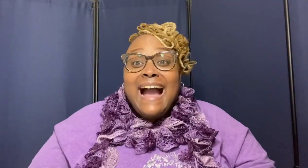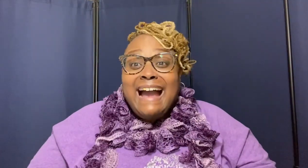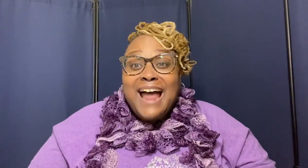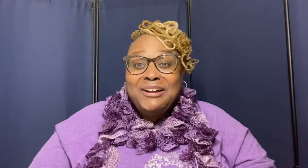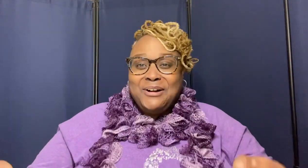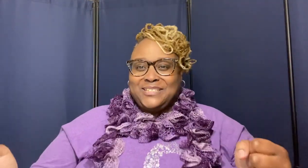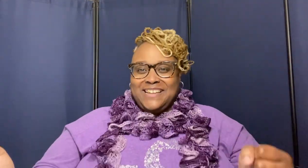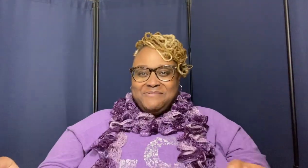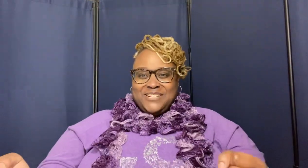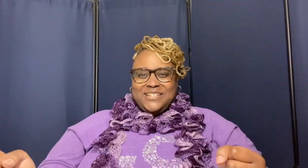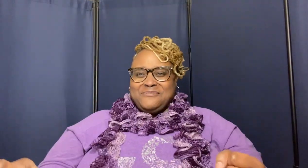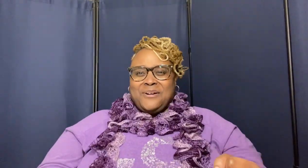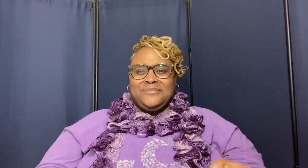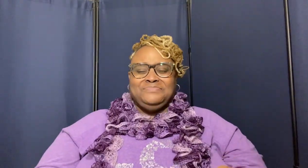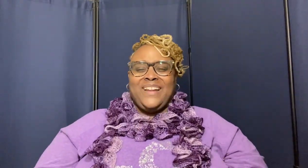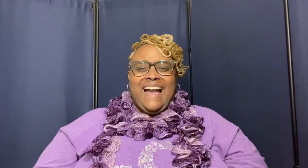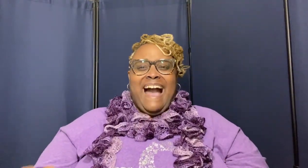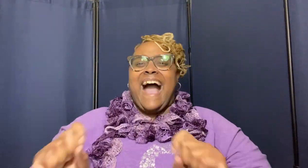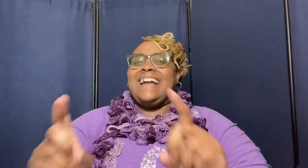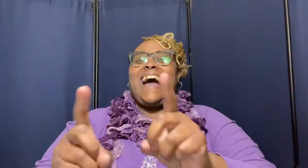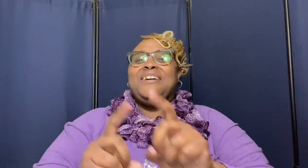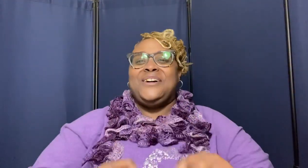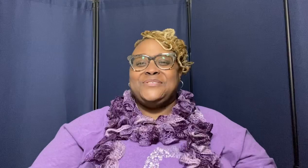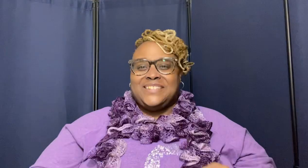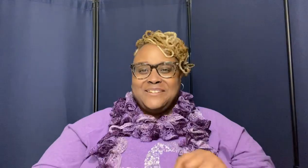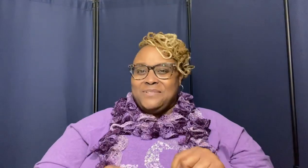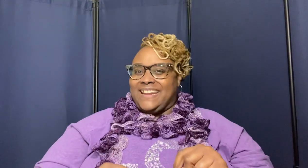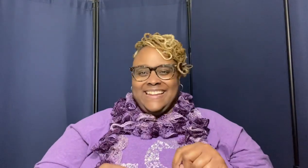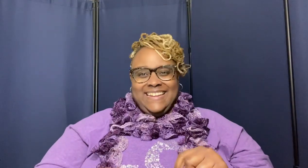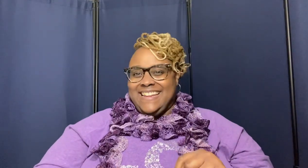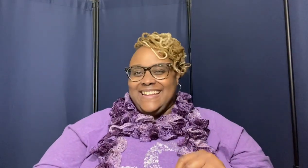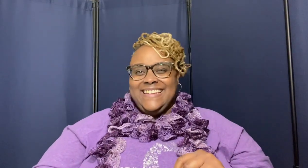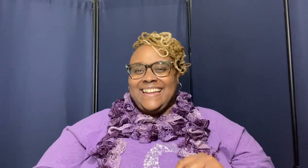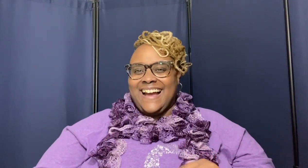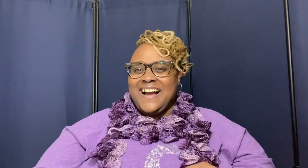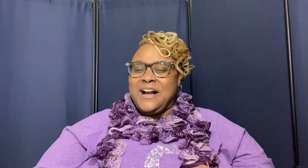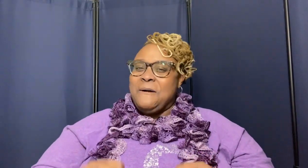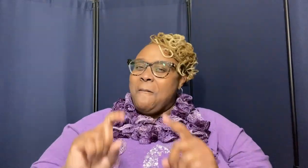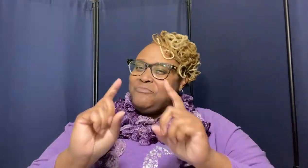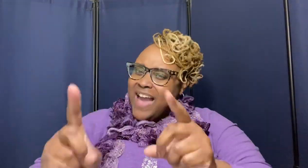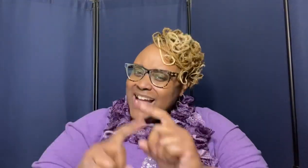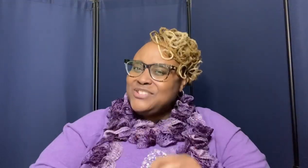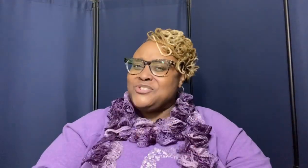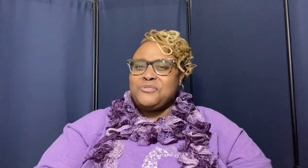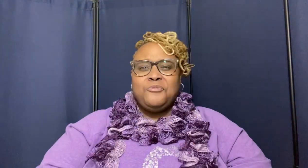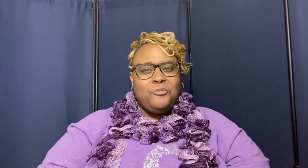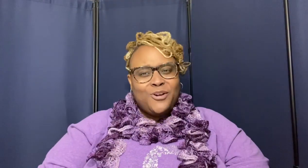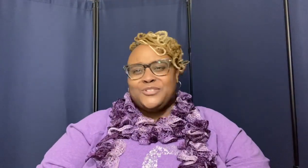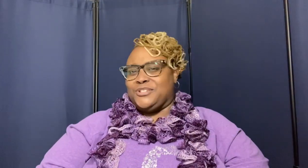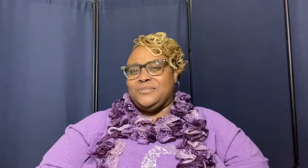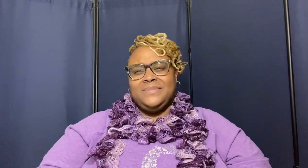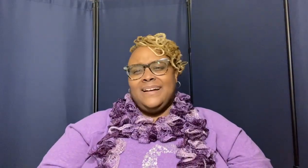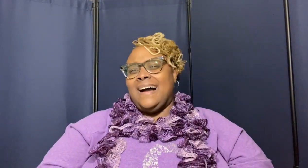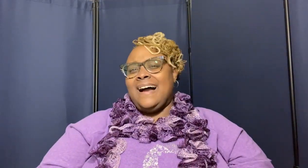i gotta go see what she want i gotta go see what he need huh that's true worship huh